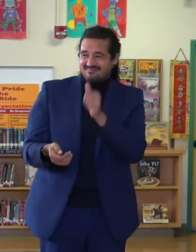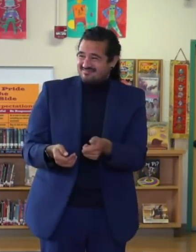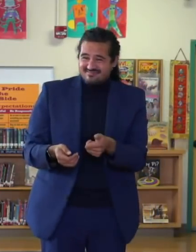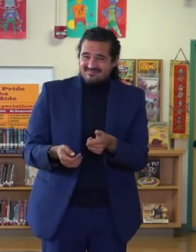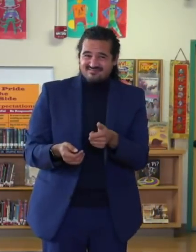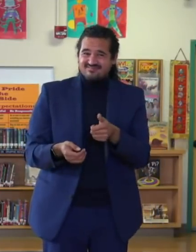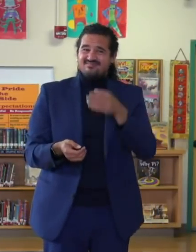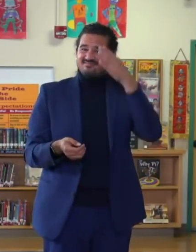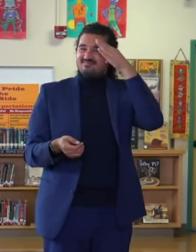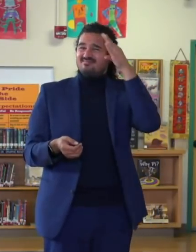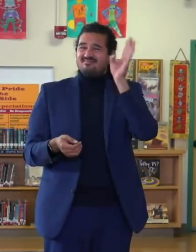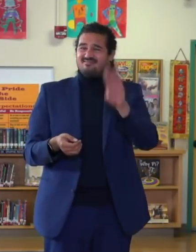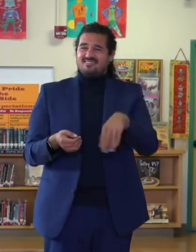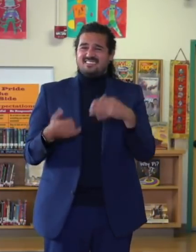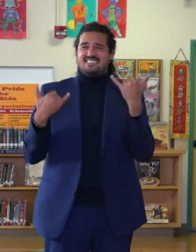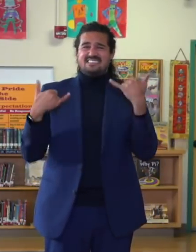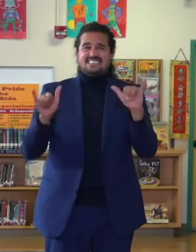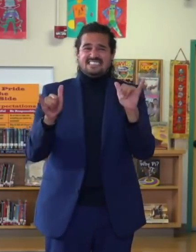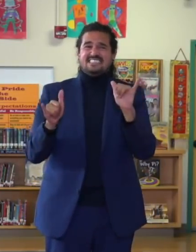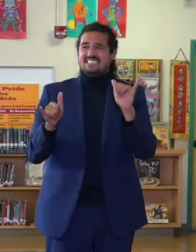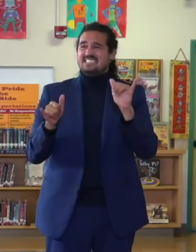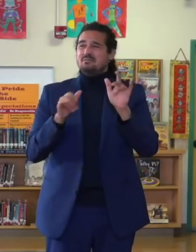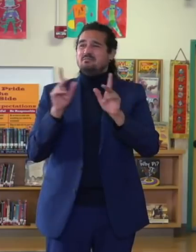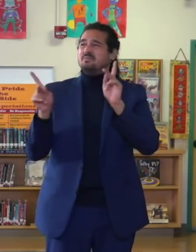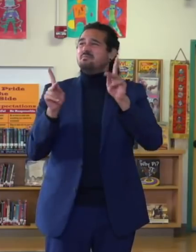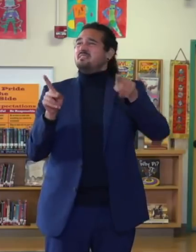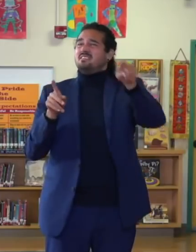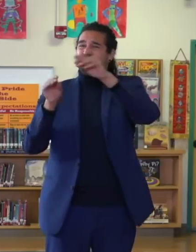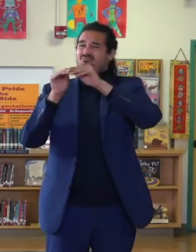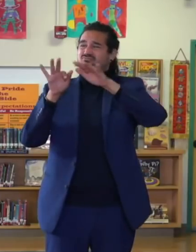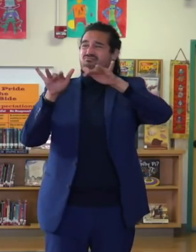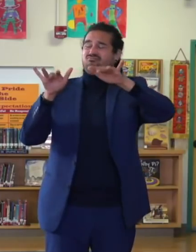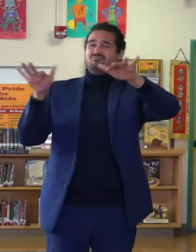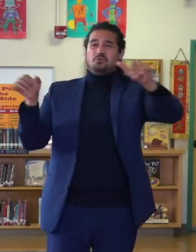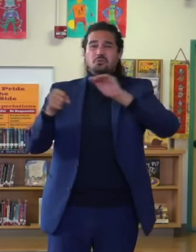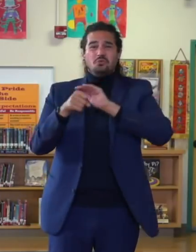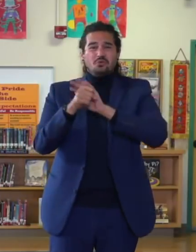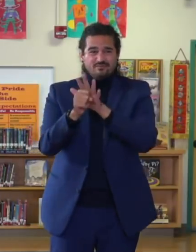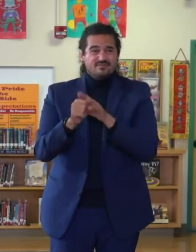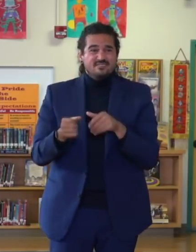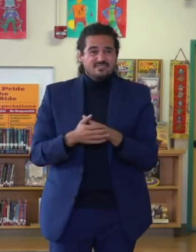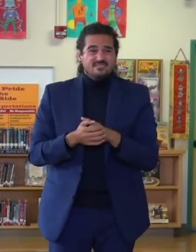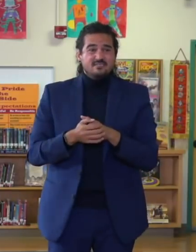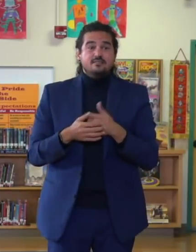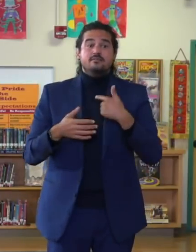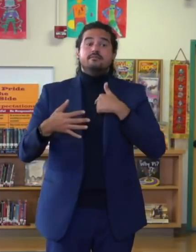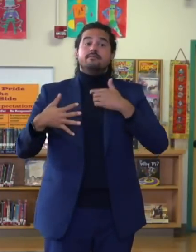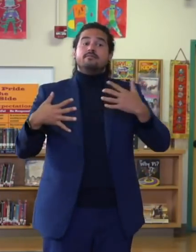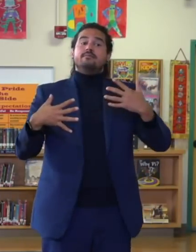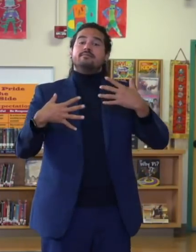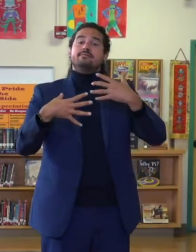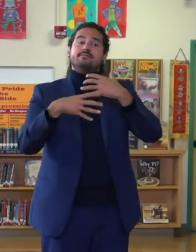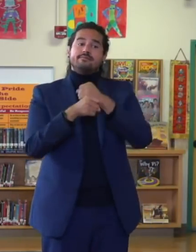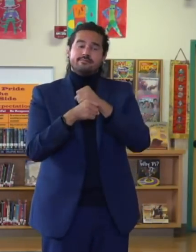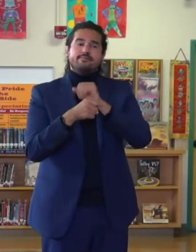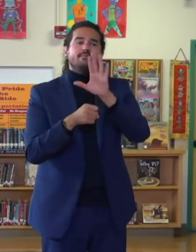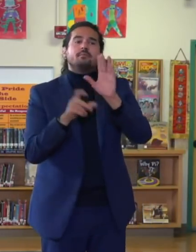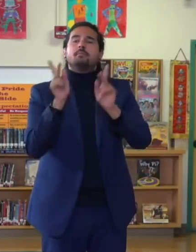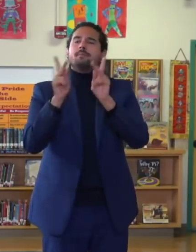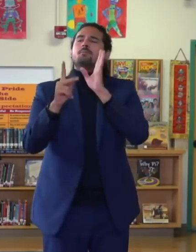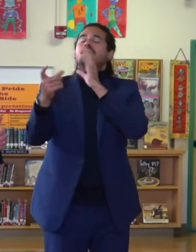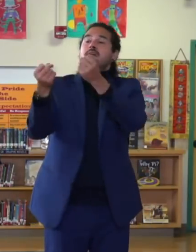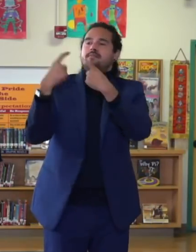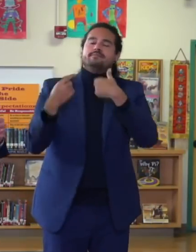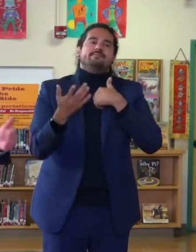answering a question that inevitably I'll be asked, and that is, are there exemptions? Yes, well-established exemptions for medical